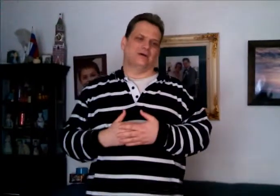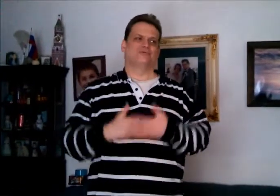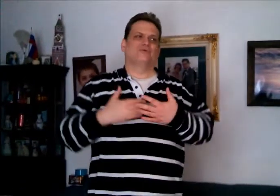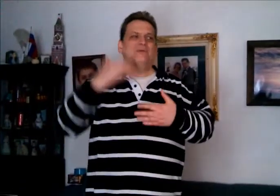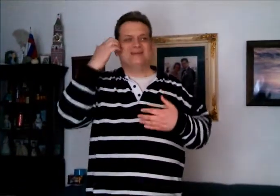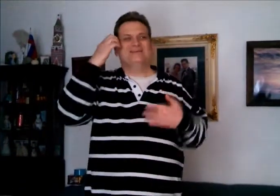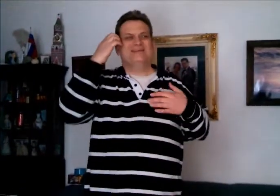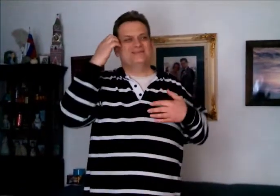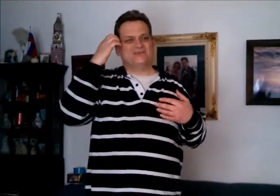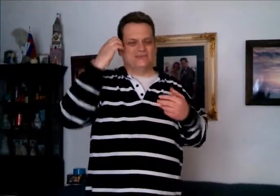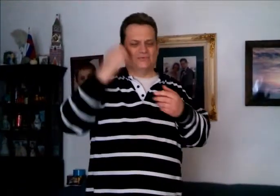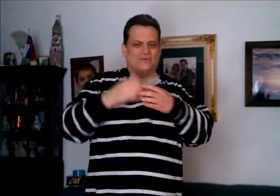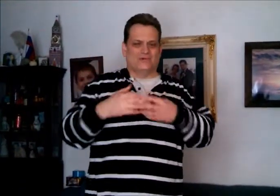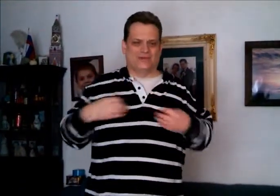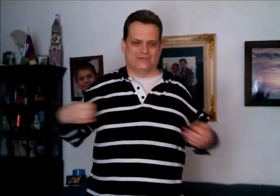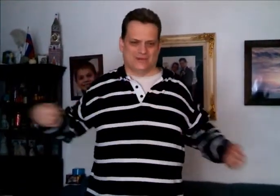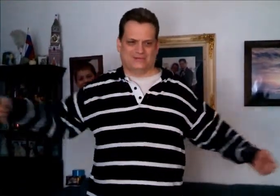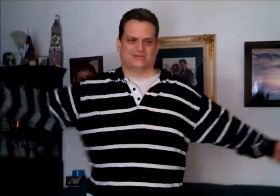For me, it's easier to do all like this.